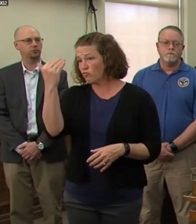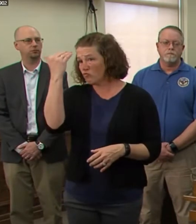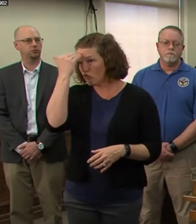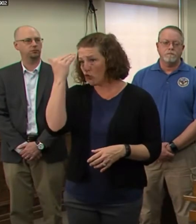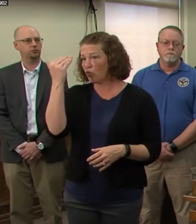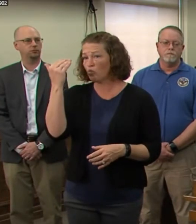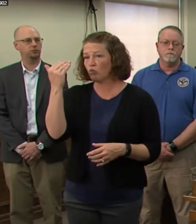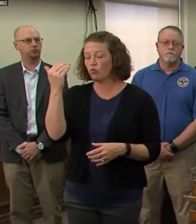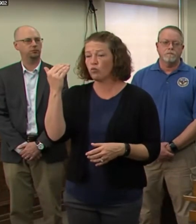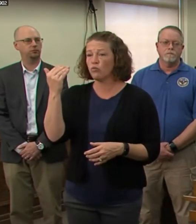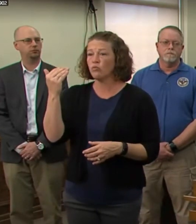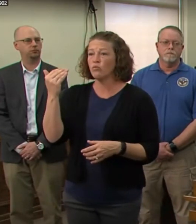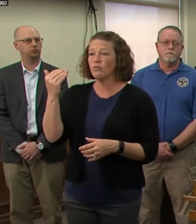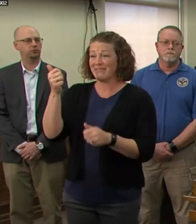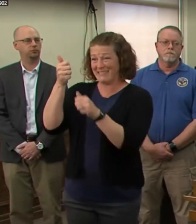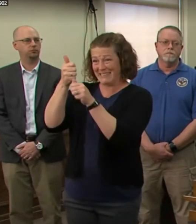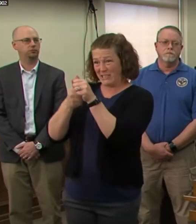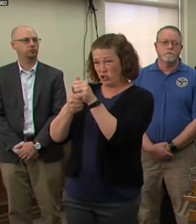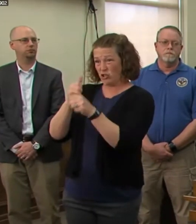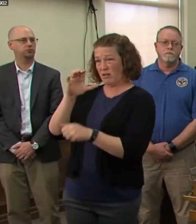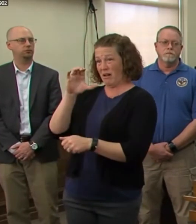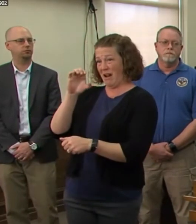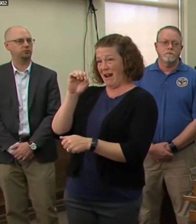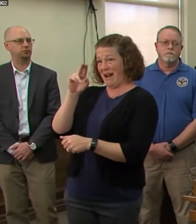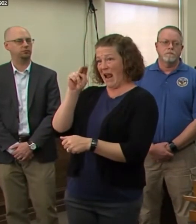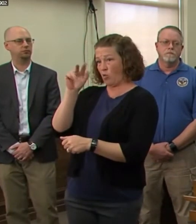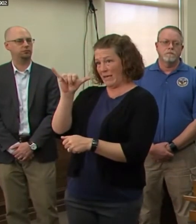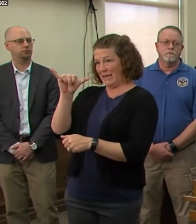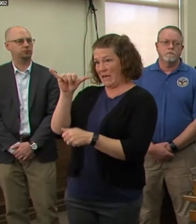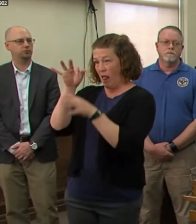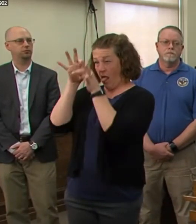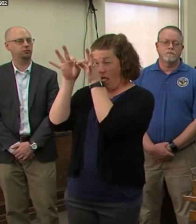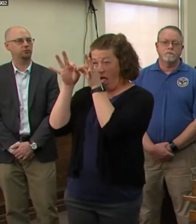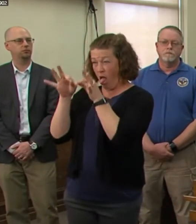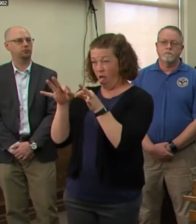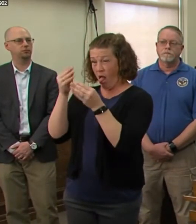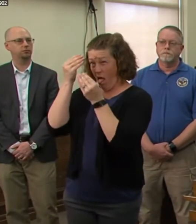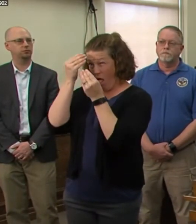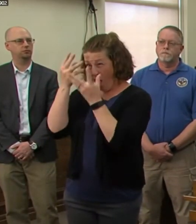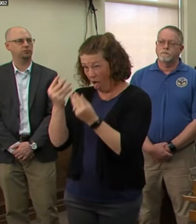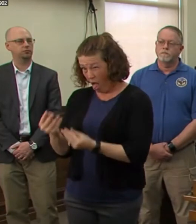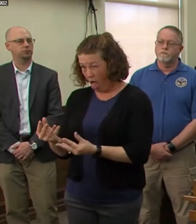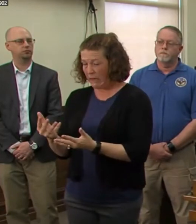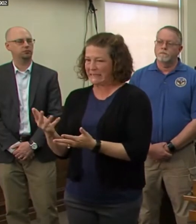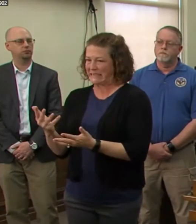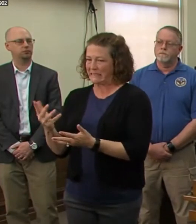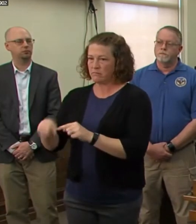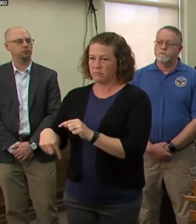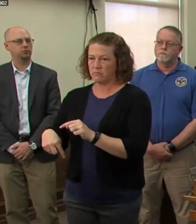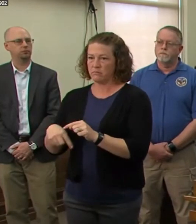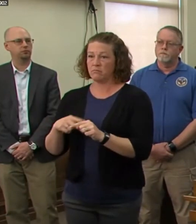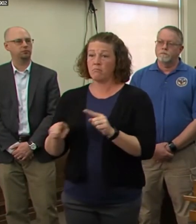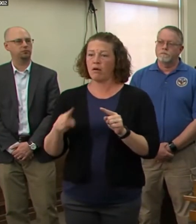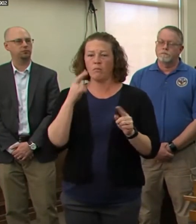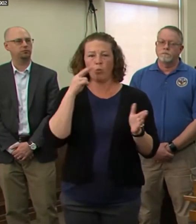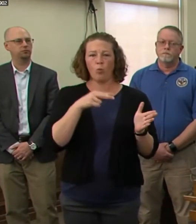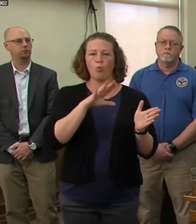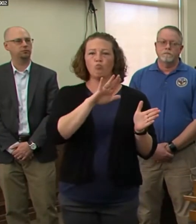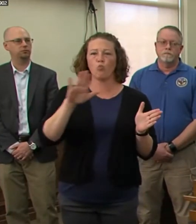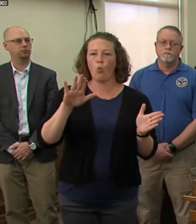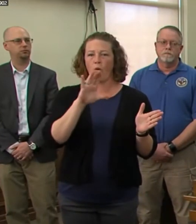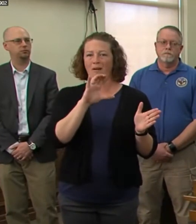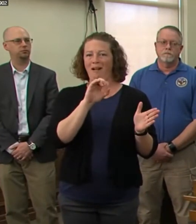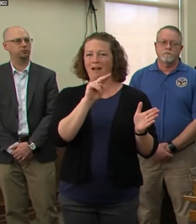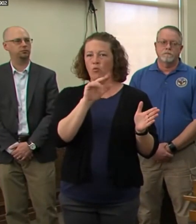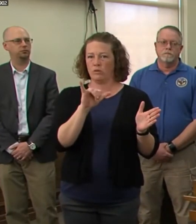necessarily by county. But again, use your local health departments who will be able to update their information more regularly. I again want to